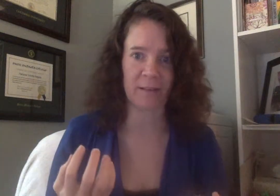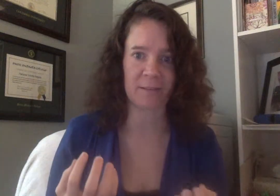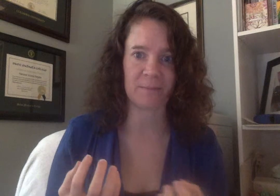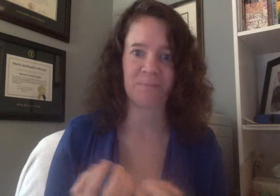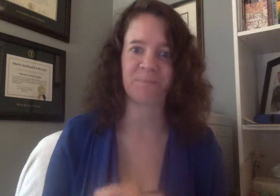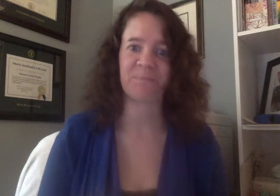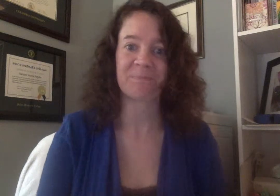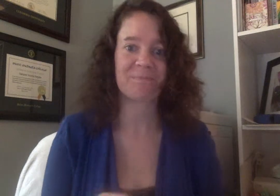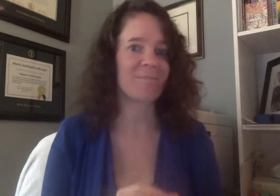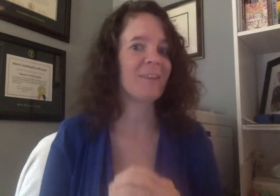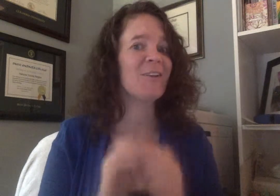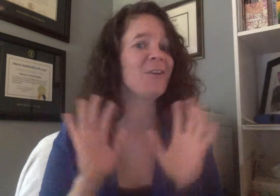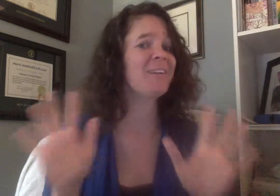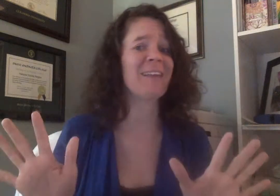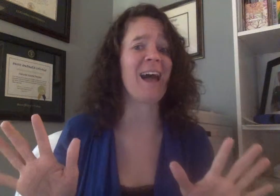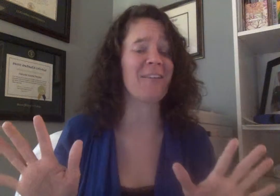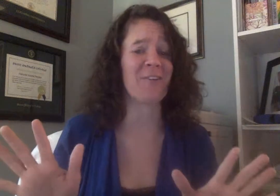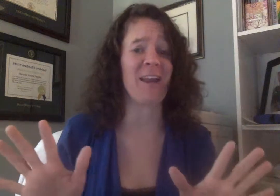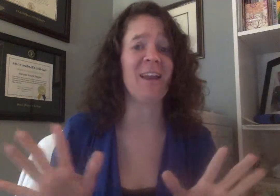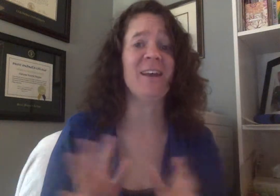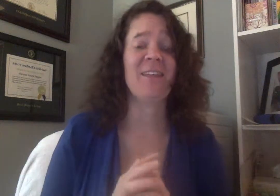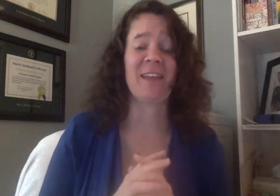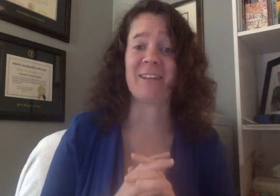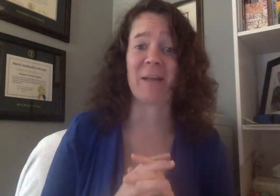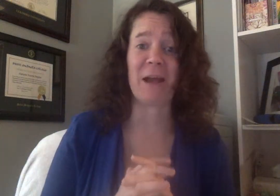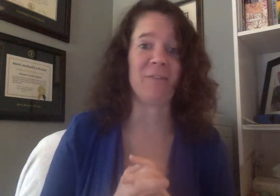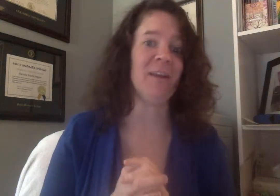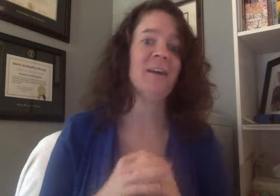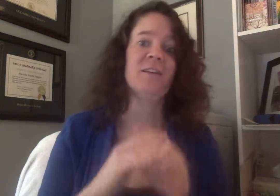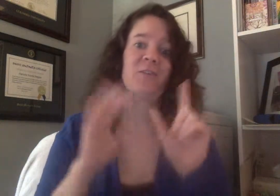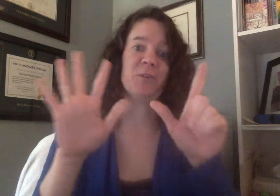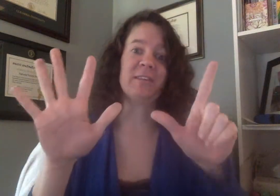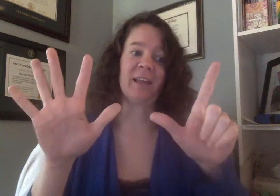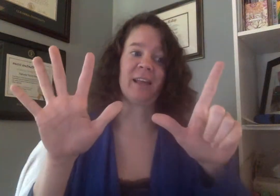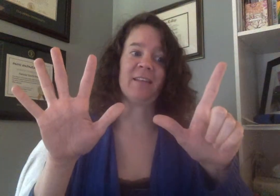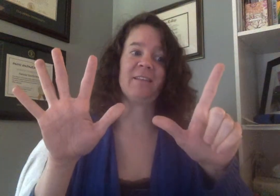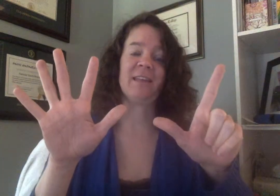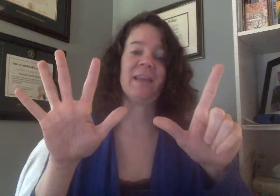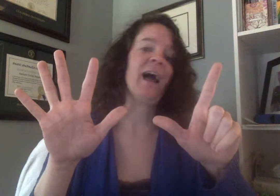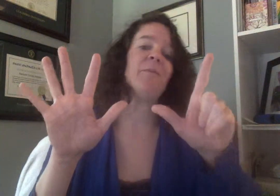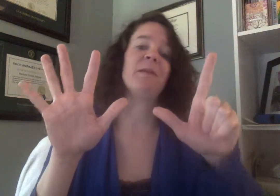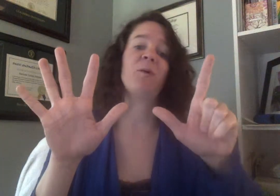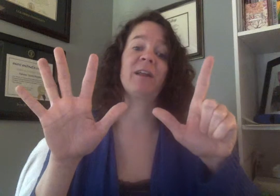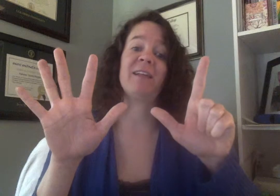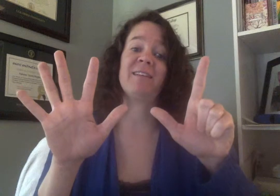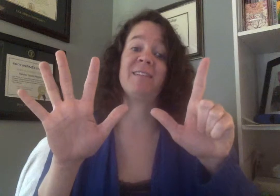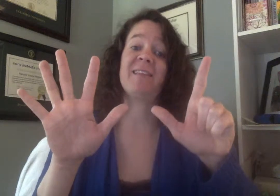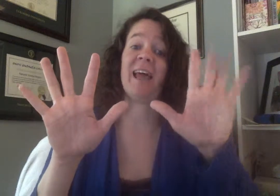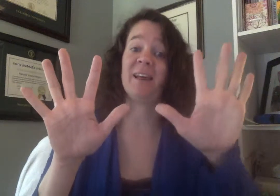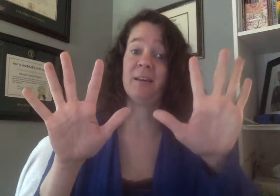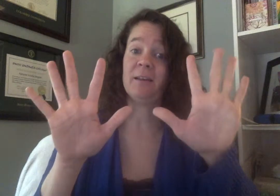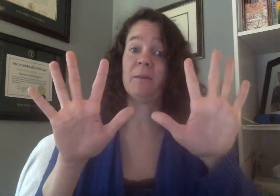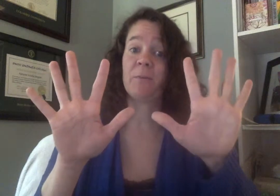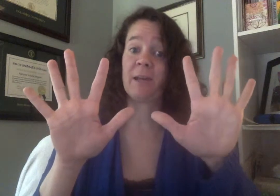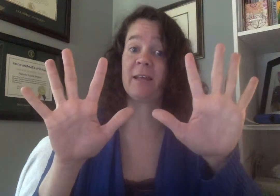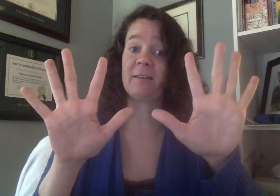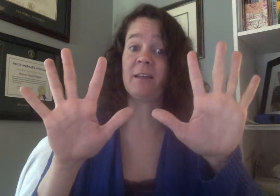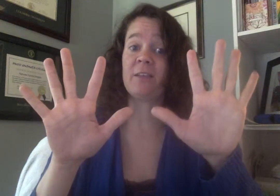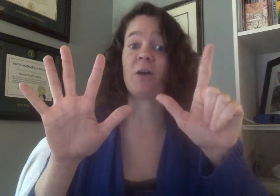you'll see a lot of great things that come out of it students that can see how many more to get to ten pretty easily so